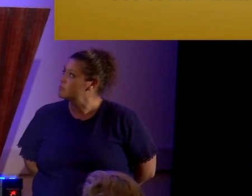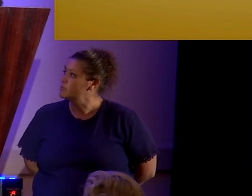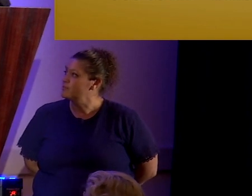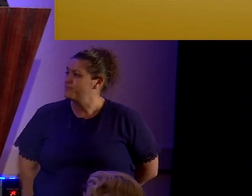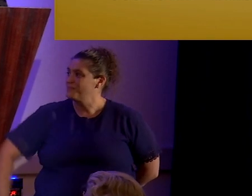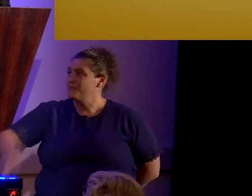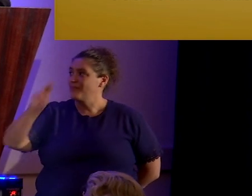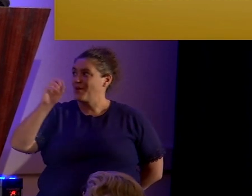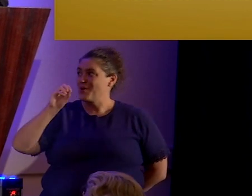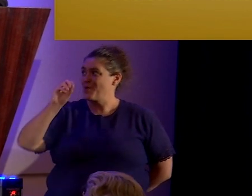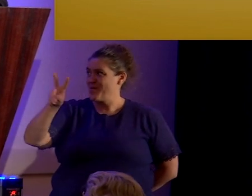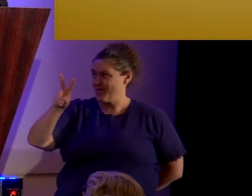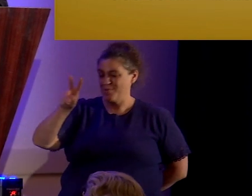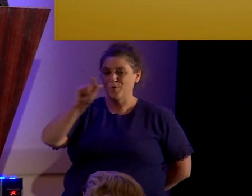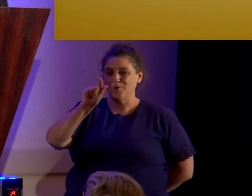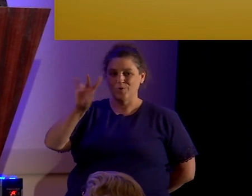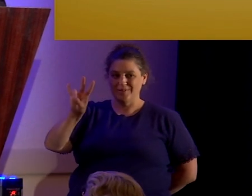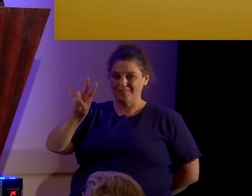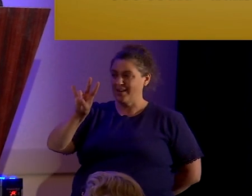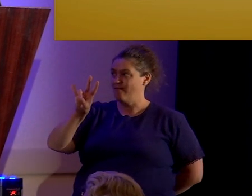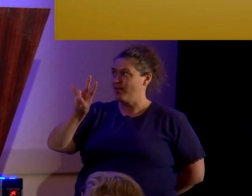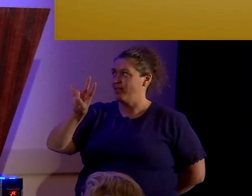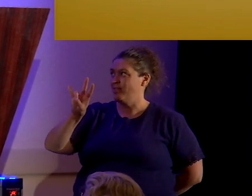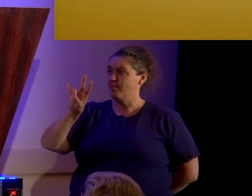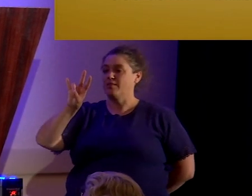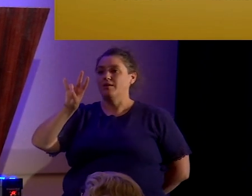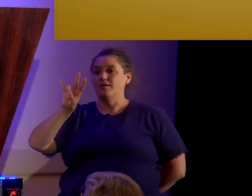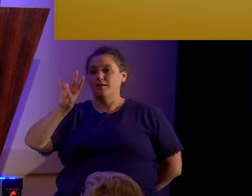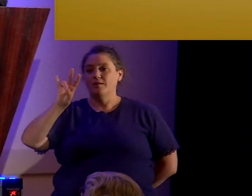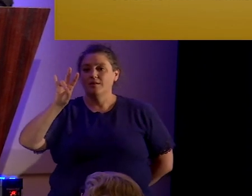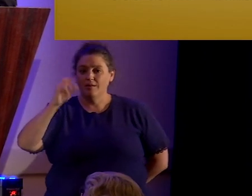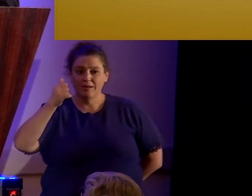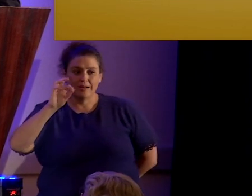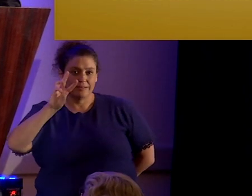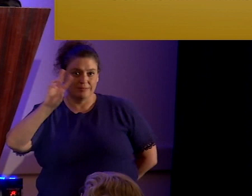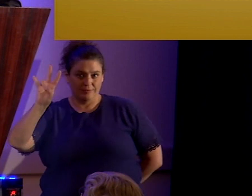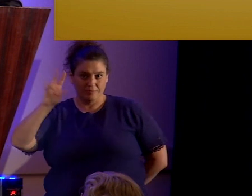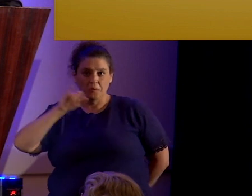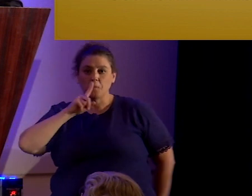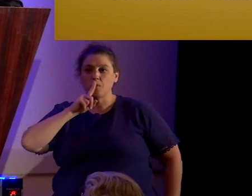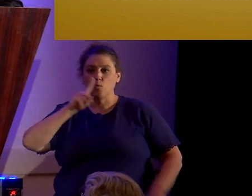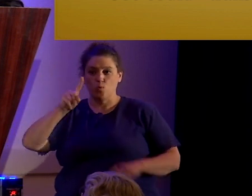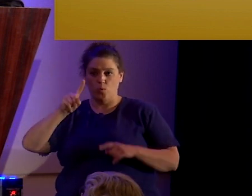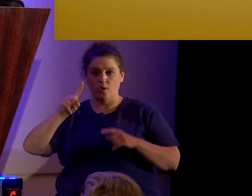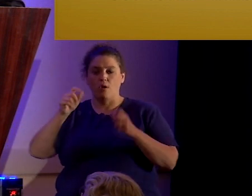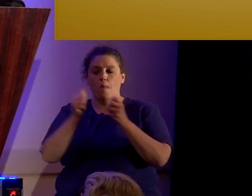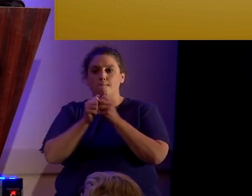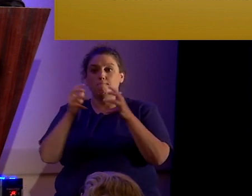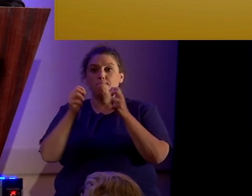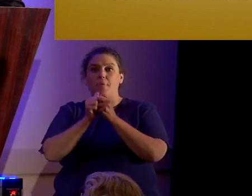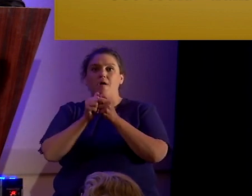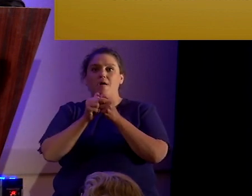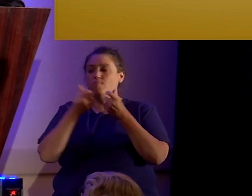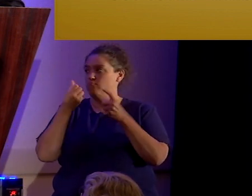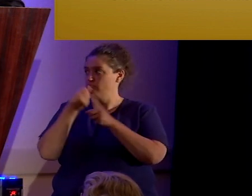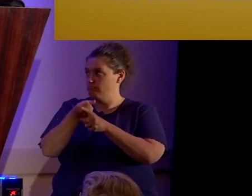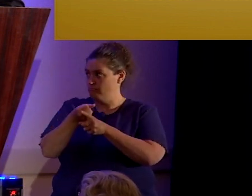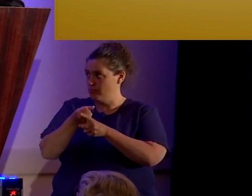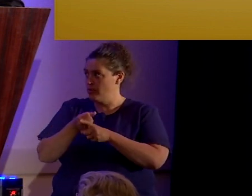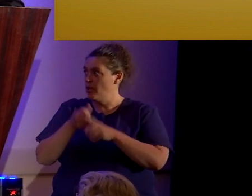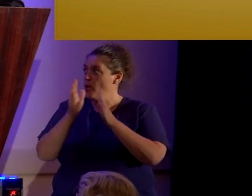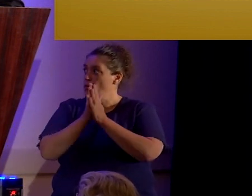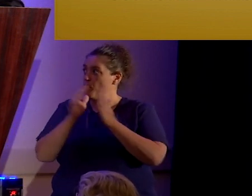the one. On November 27th, the real bomb went off, 1967. The Book of Abraham's source